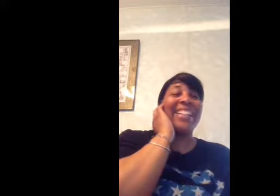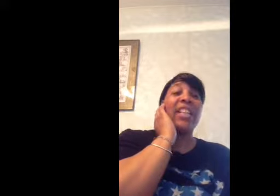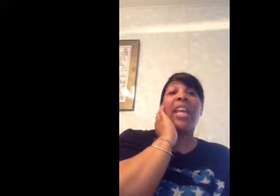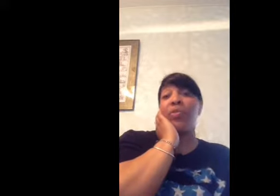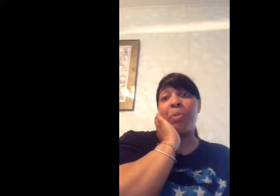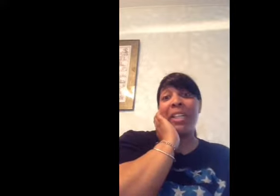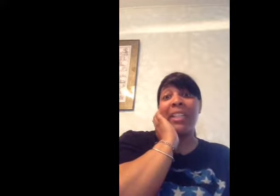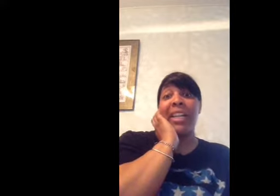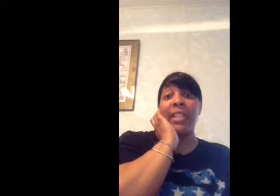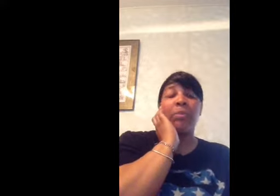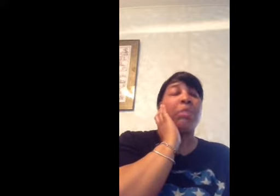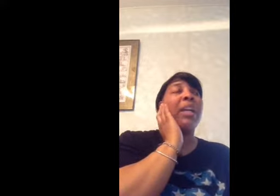thanks for spending that time with me